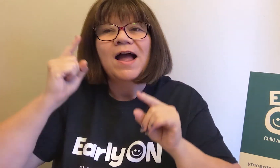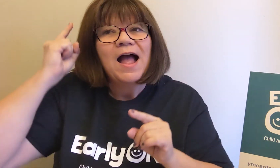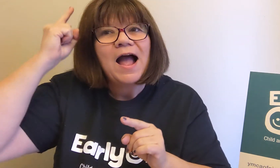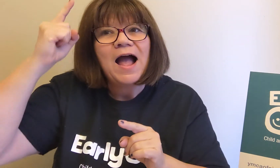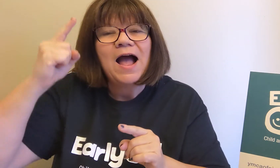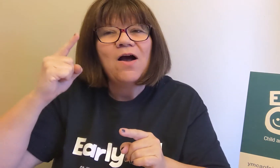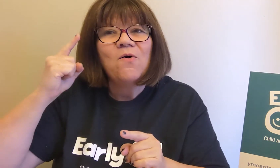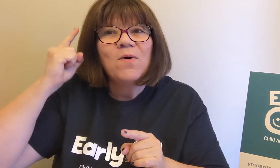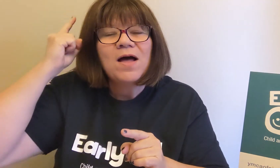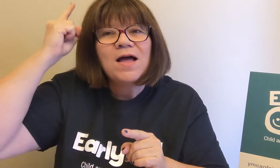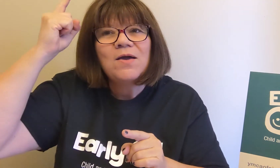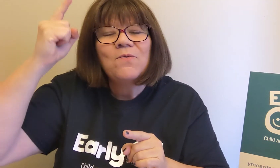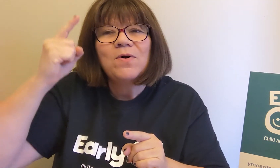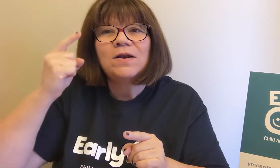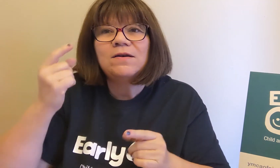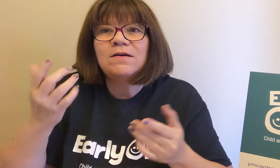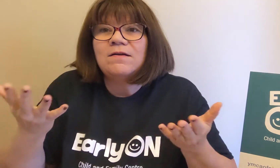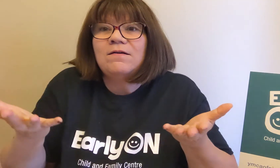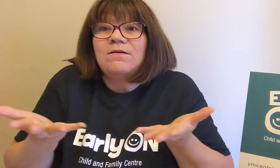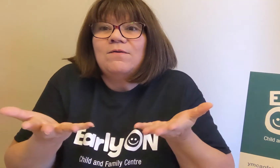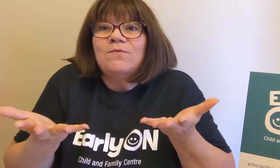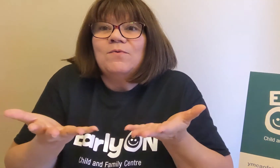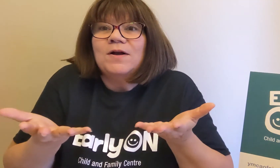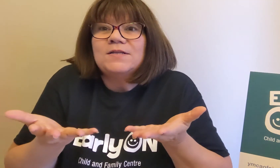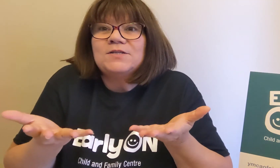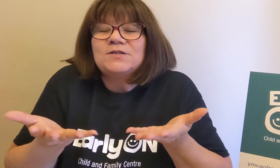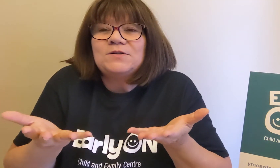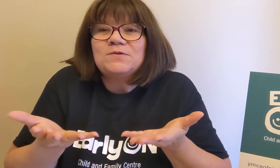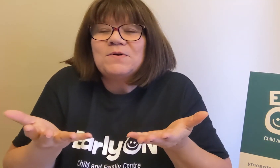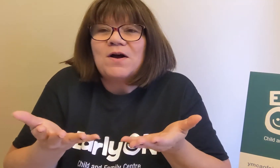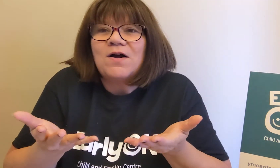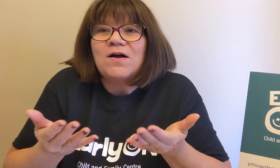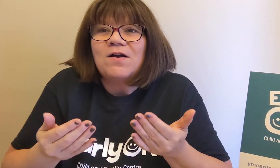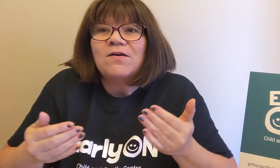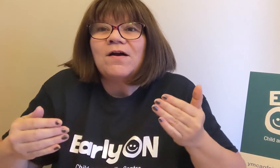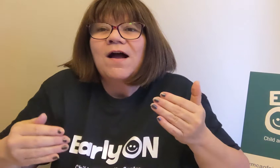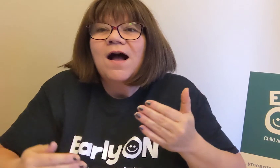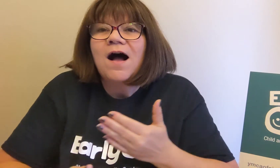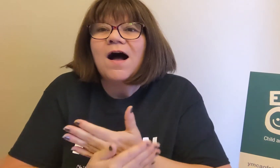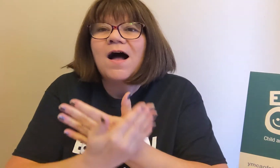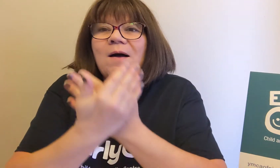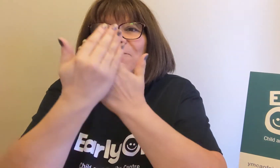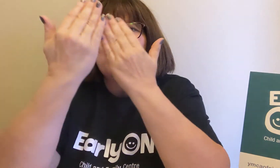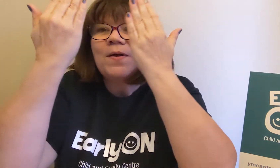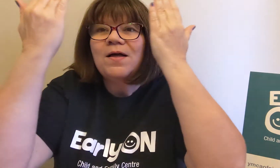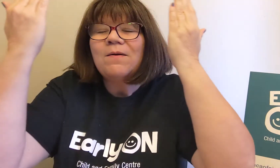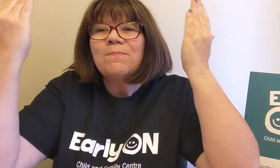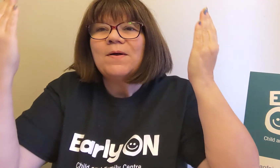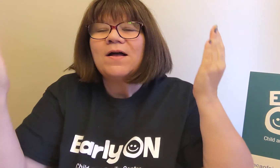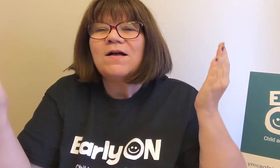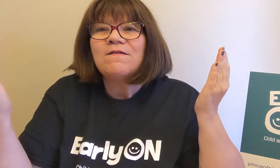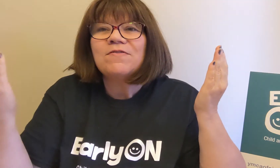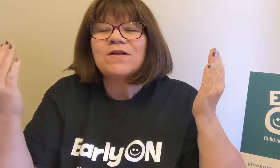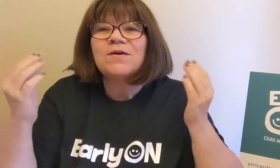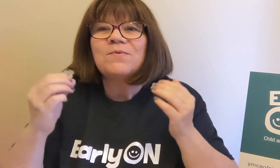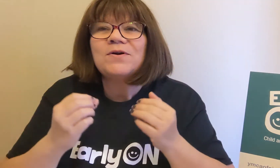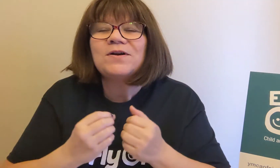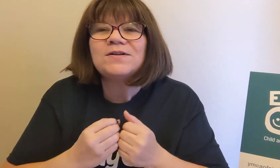Twinkle I wonder what you are. Up above the world